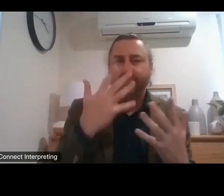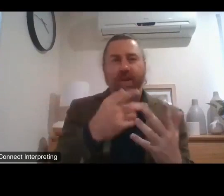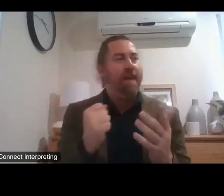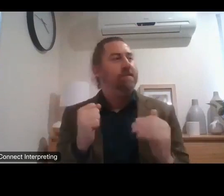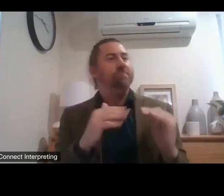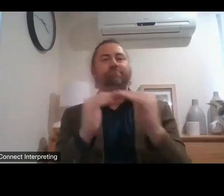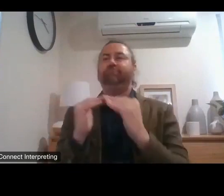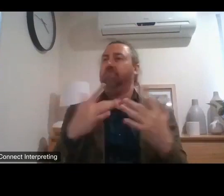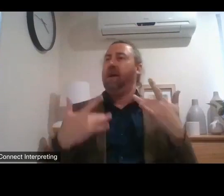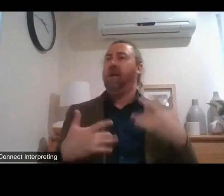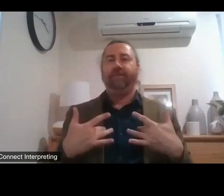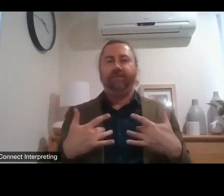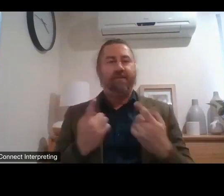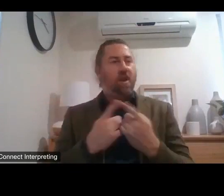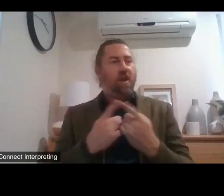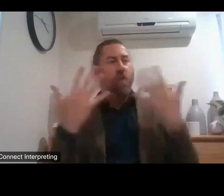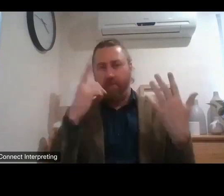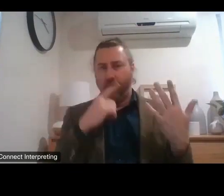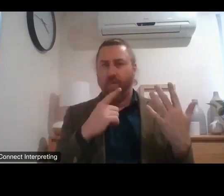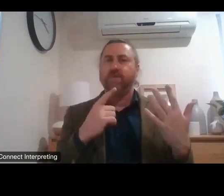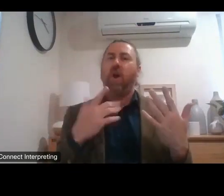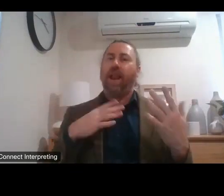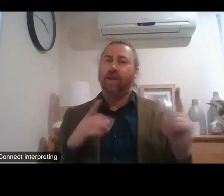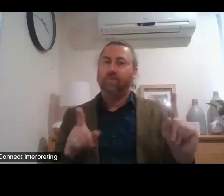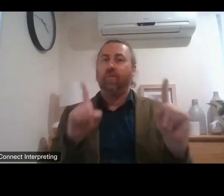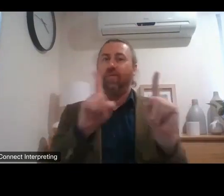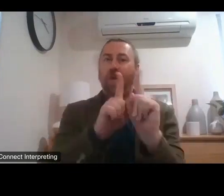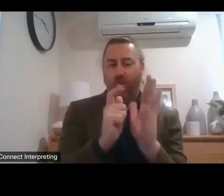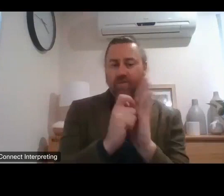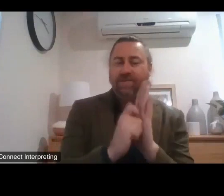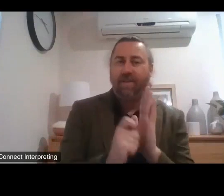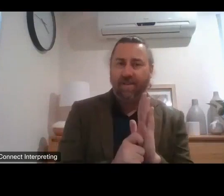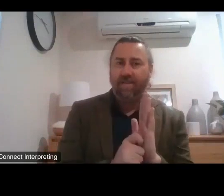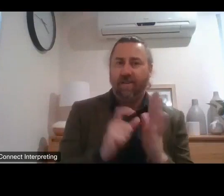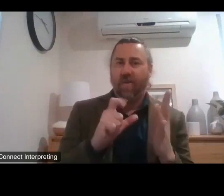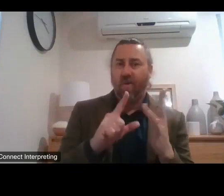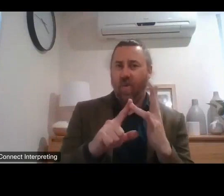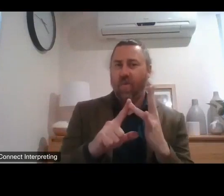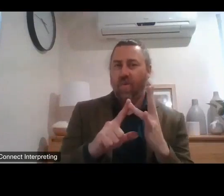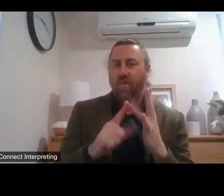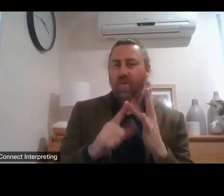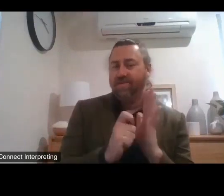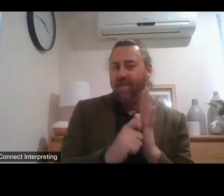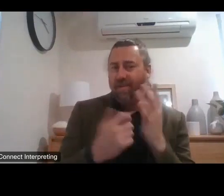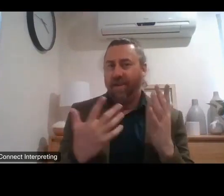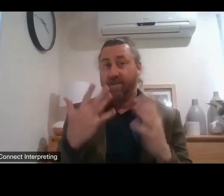example. So co-design is a fundamental part of this review process and no doubt we'll talk